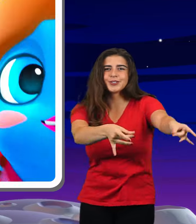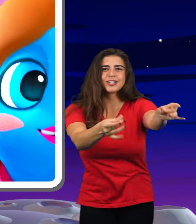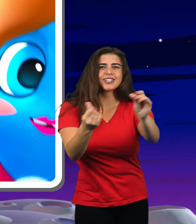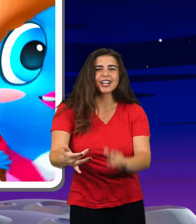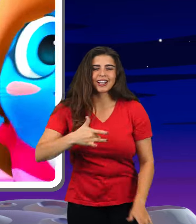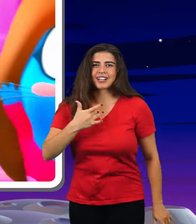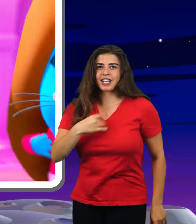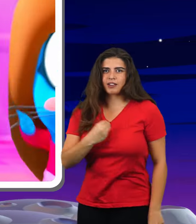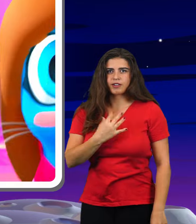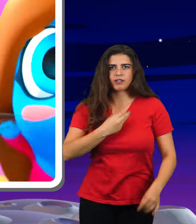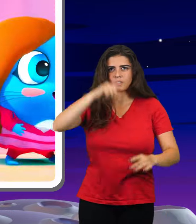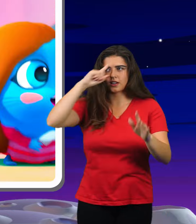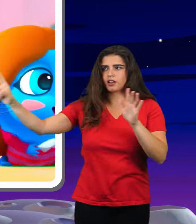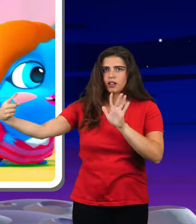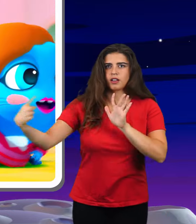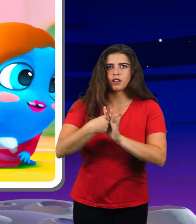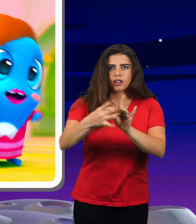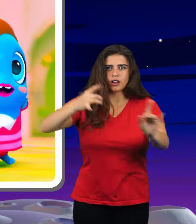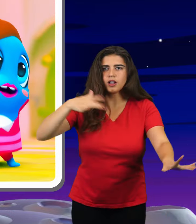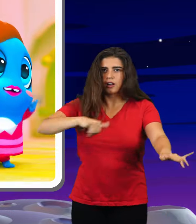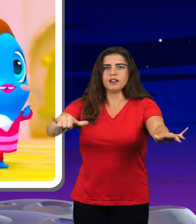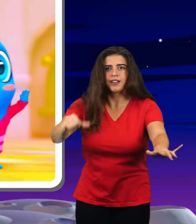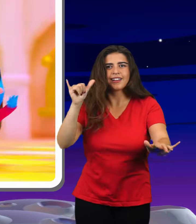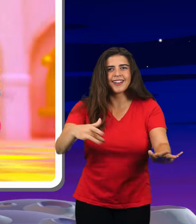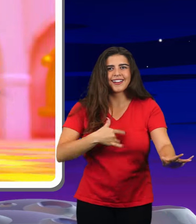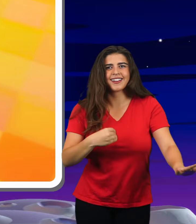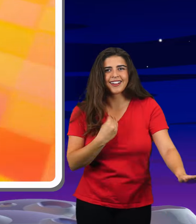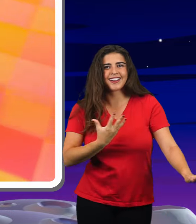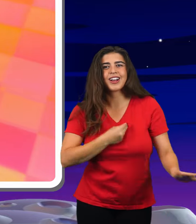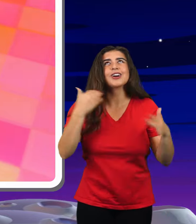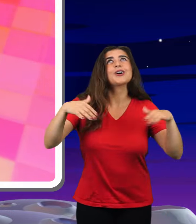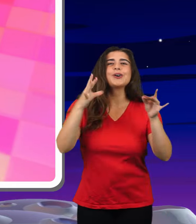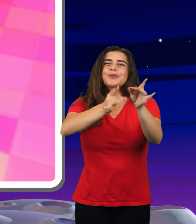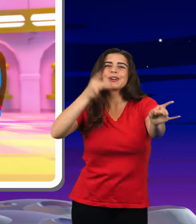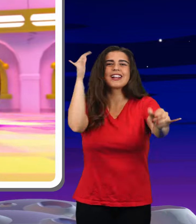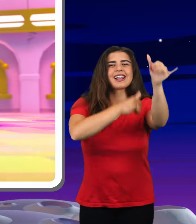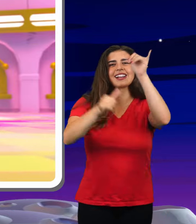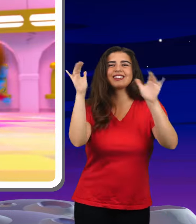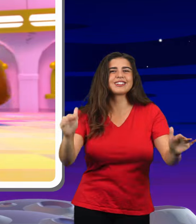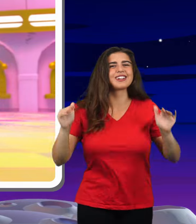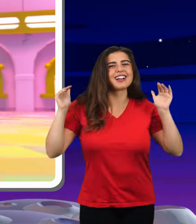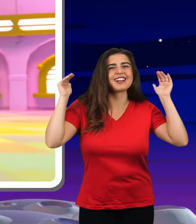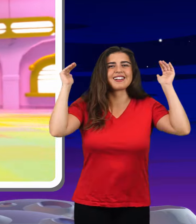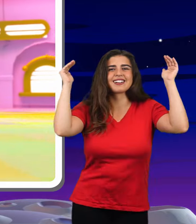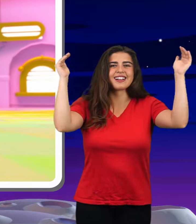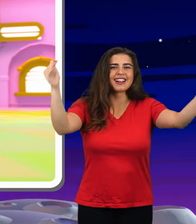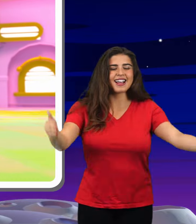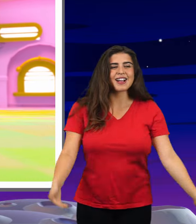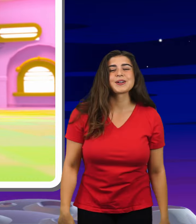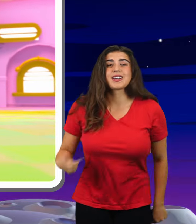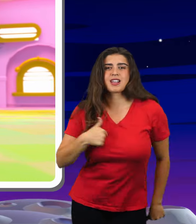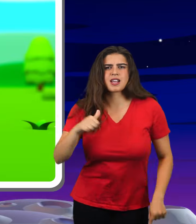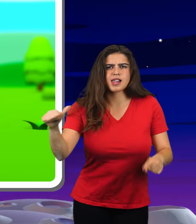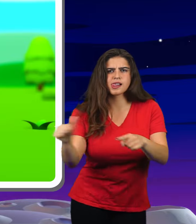All the way I'm learning Just to make feelings real Cups were so bad